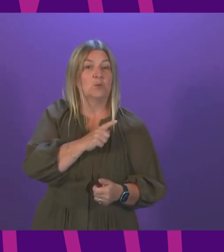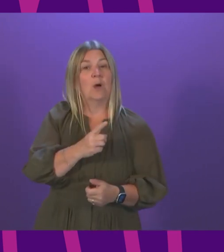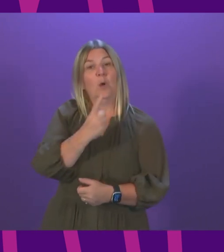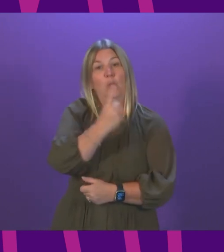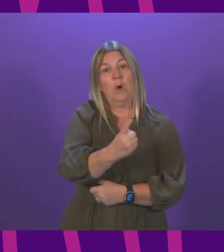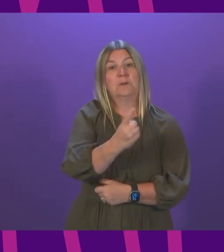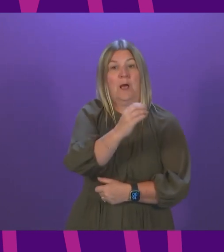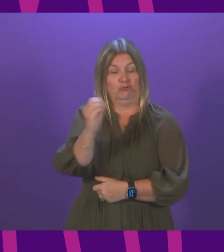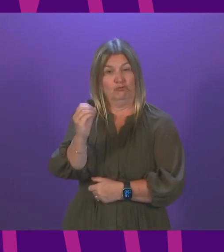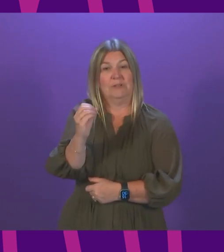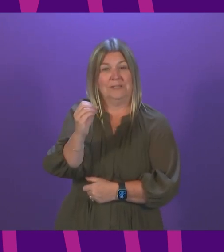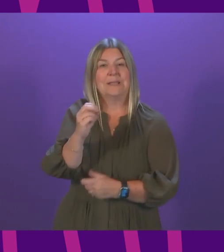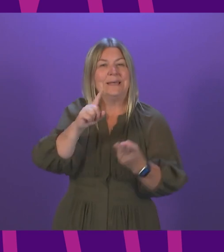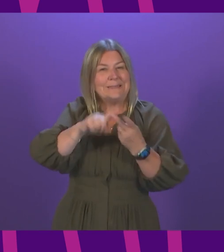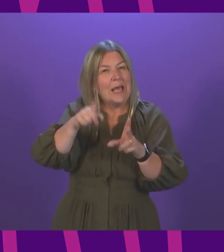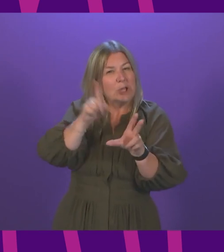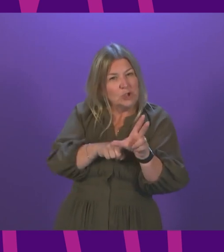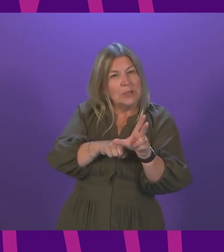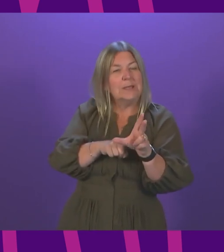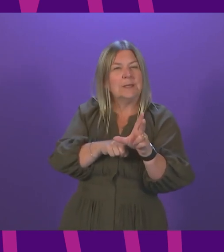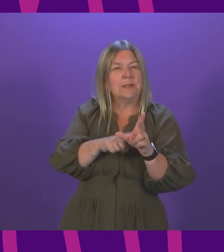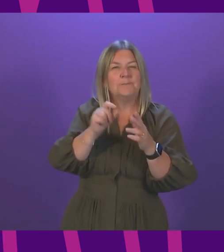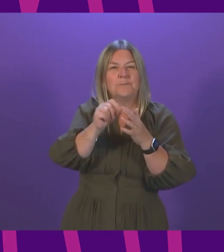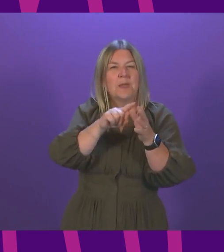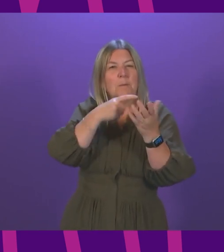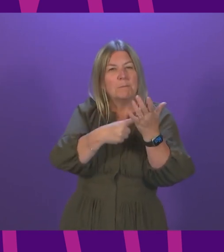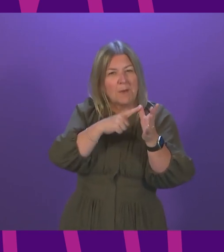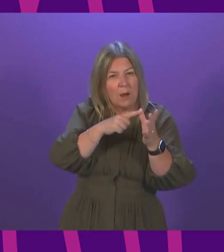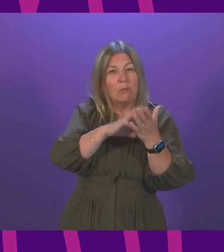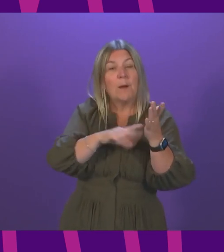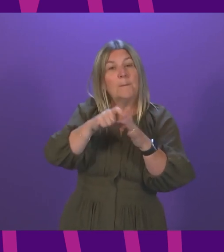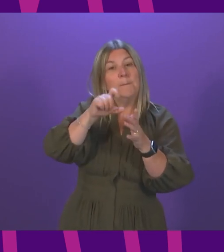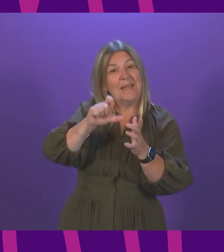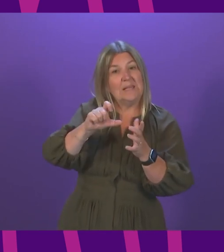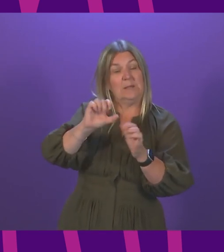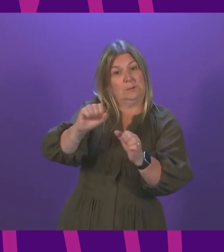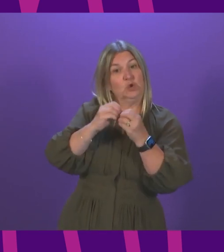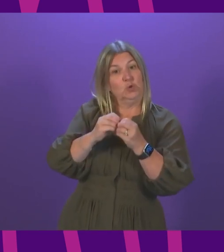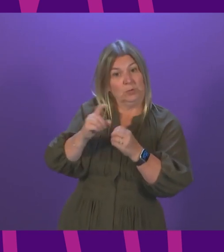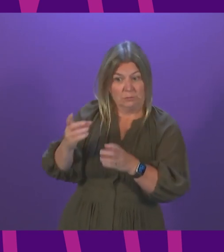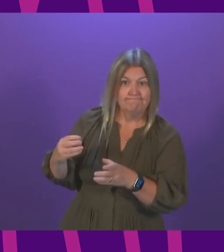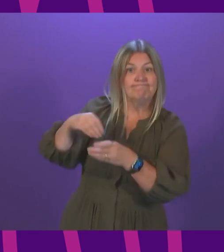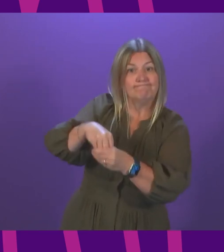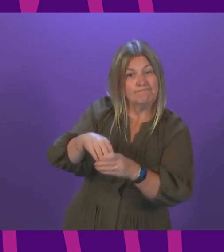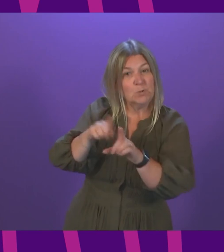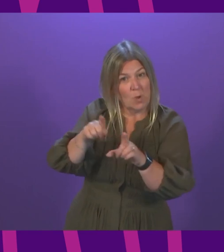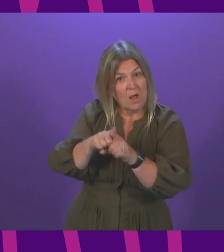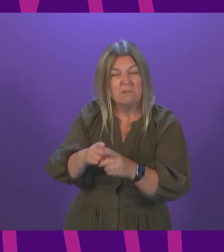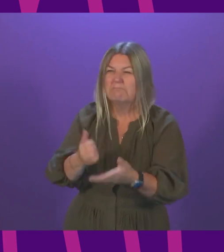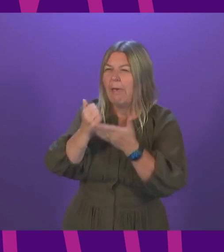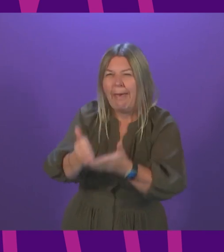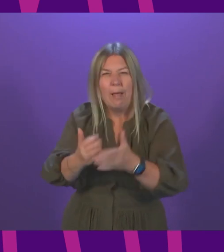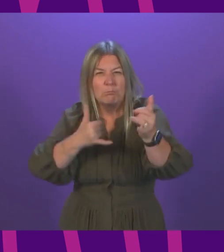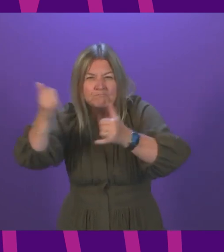second-year paramedic students to work across the service, including assisting our ambulance control centre to help with call handling and